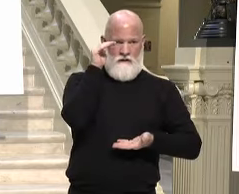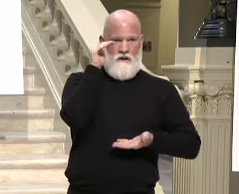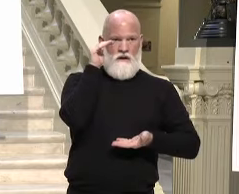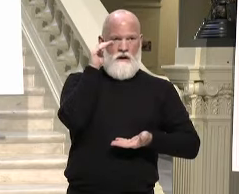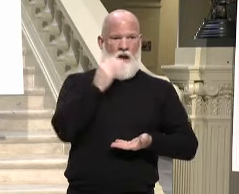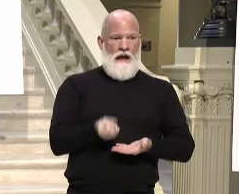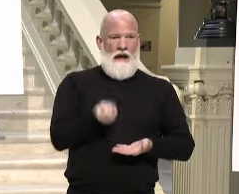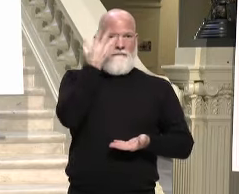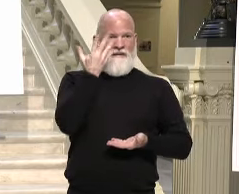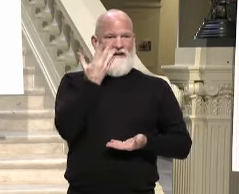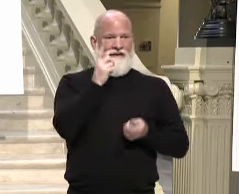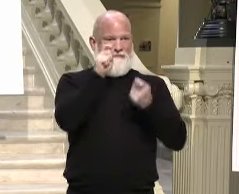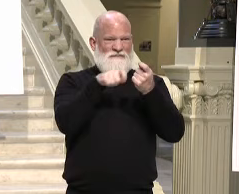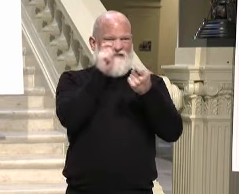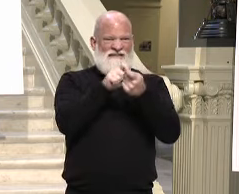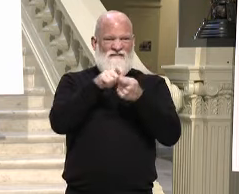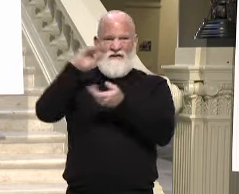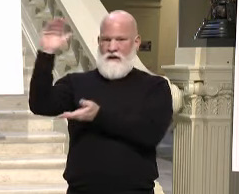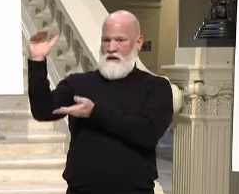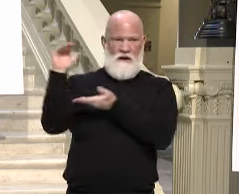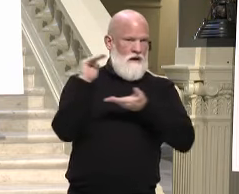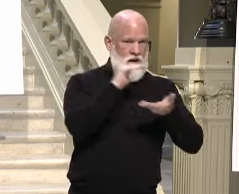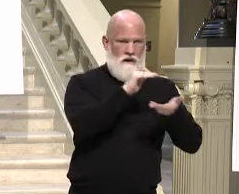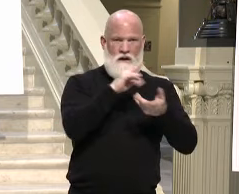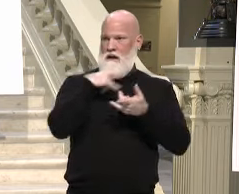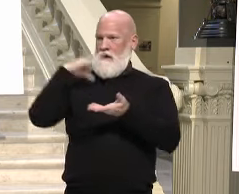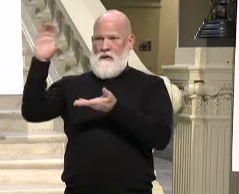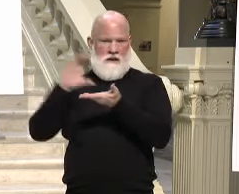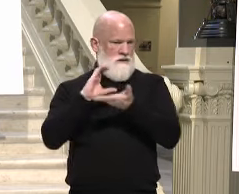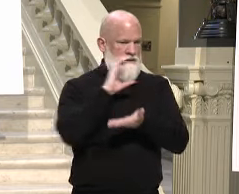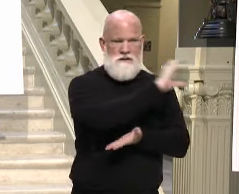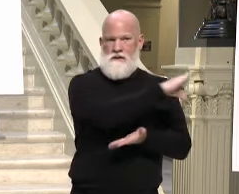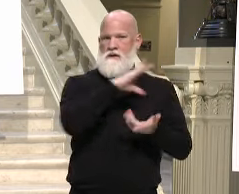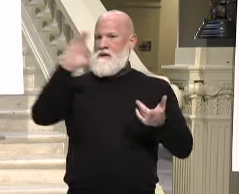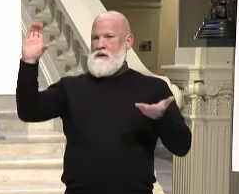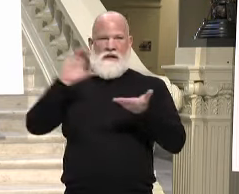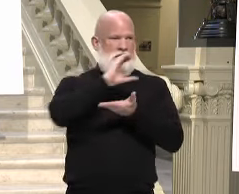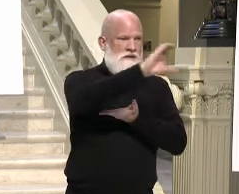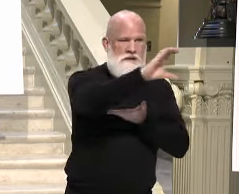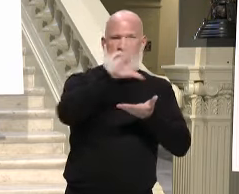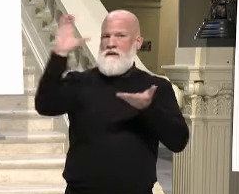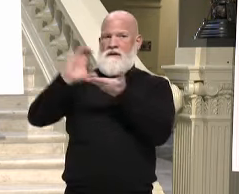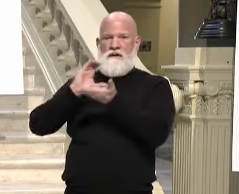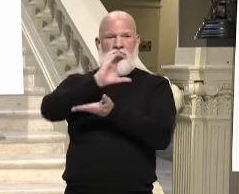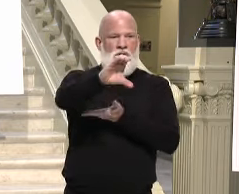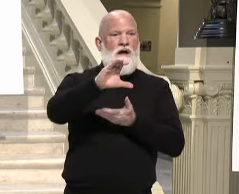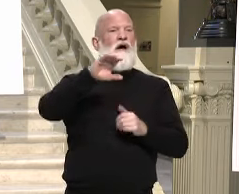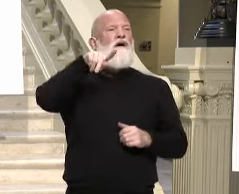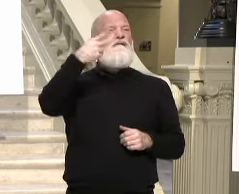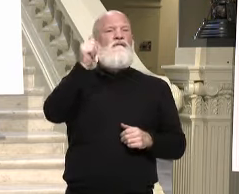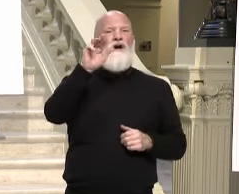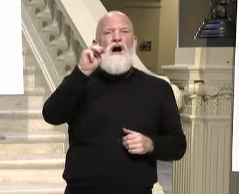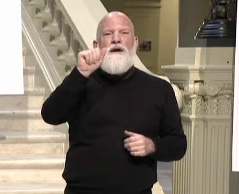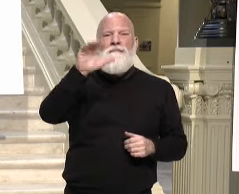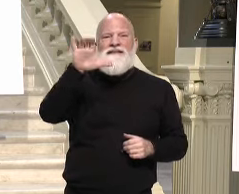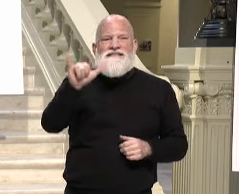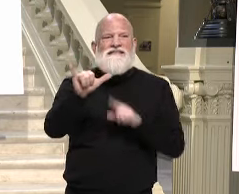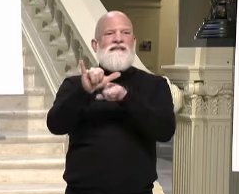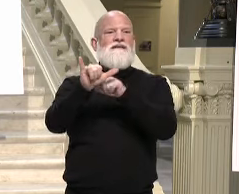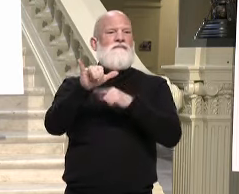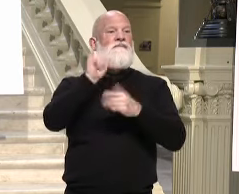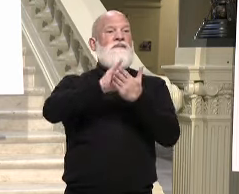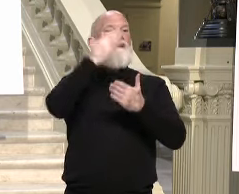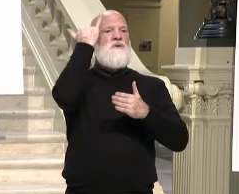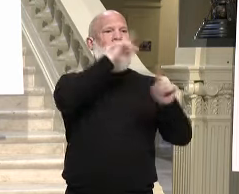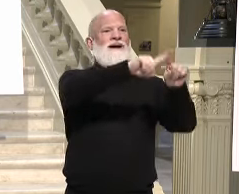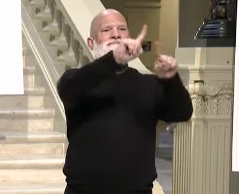federal government is doing that sometimes aren't getting out as fast as the state's perspective. That is why we are taking the initiative today to